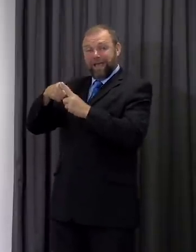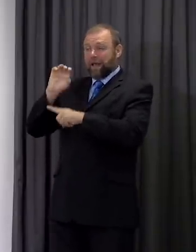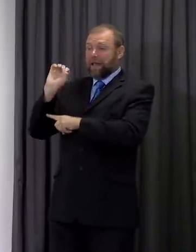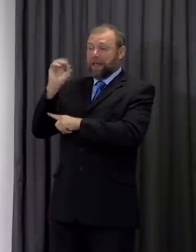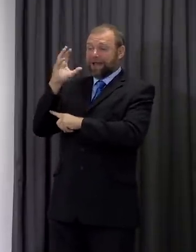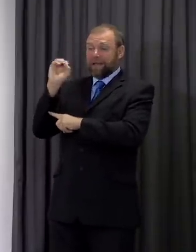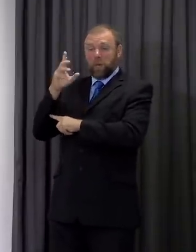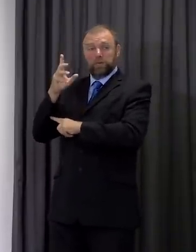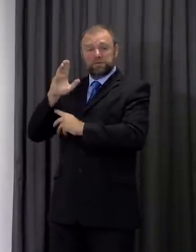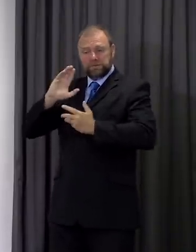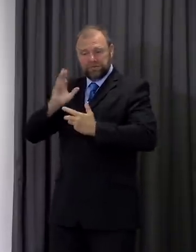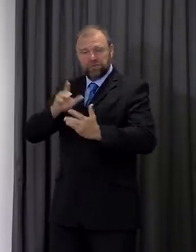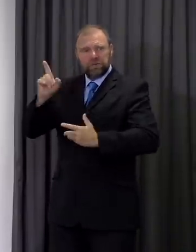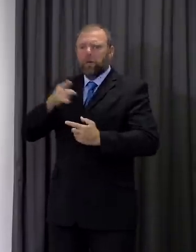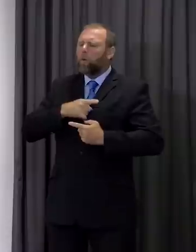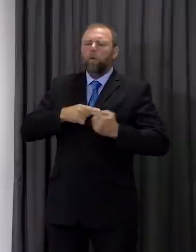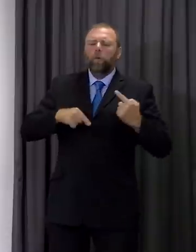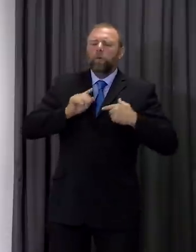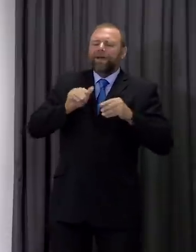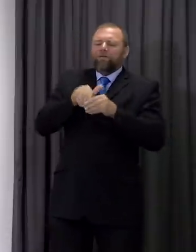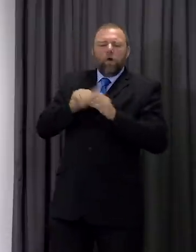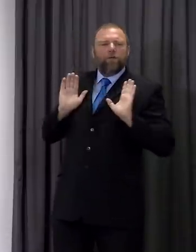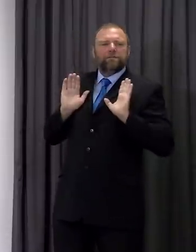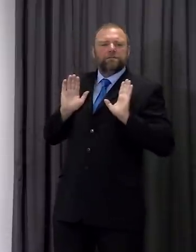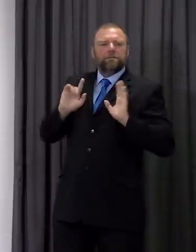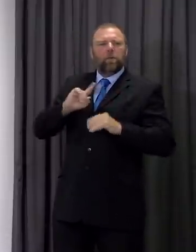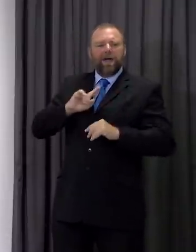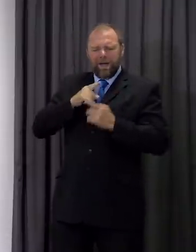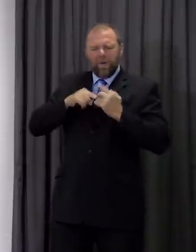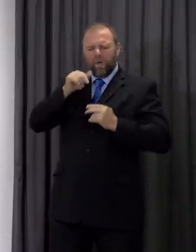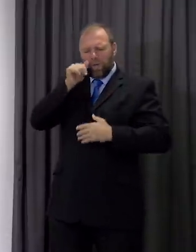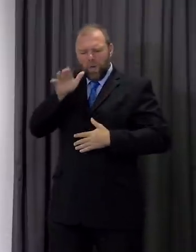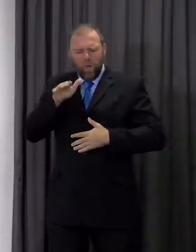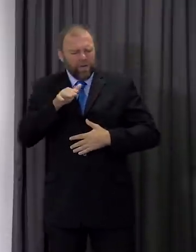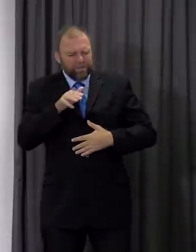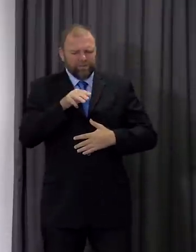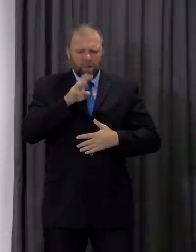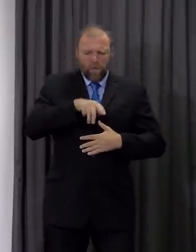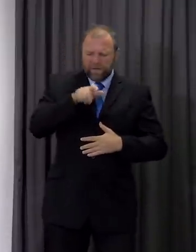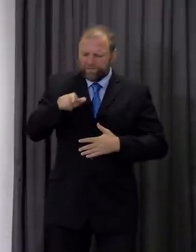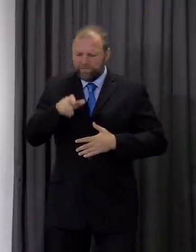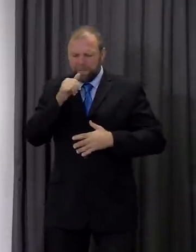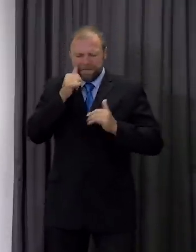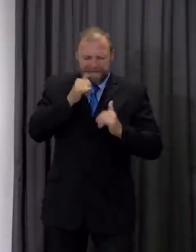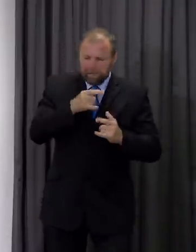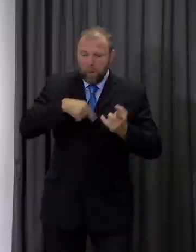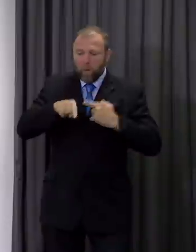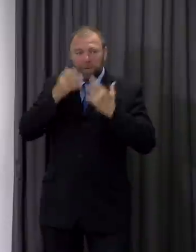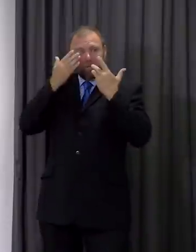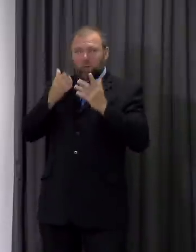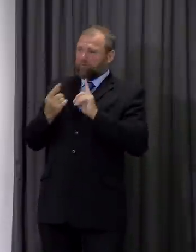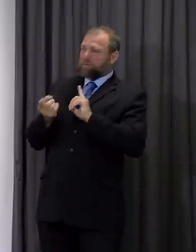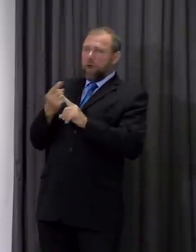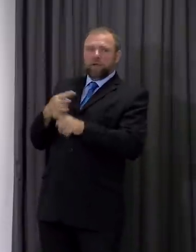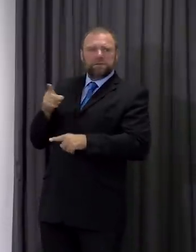we didn't have the flow of data. So we'd have known that Welsh residents were getting a test, but not what the results were, so they weren't available within our testing